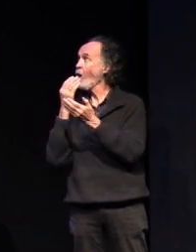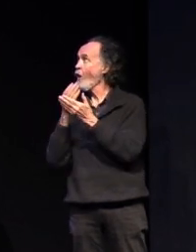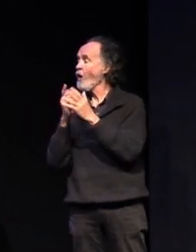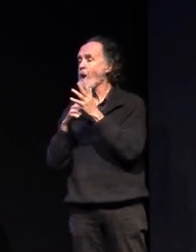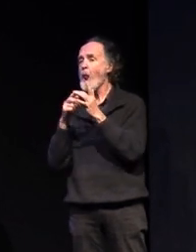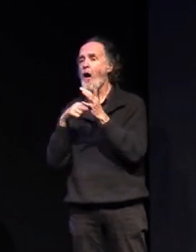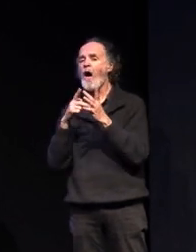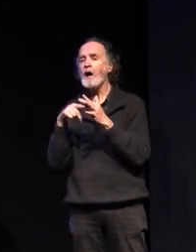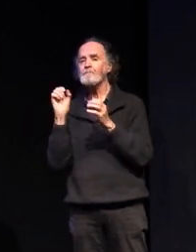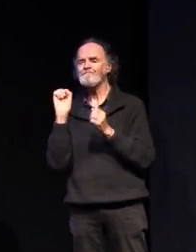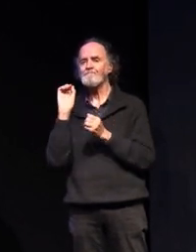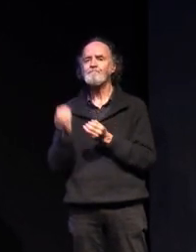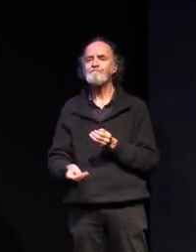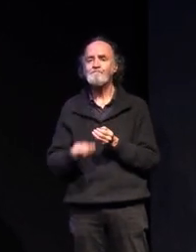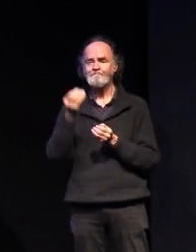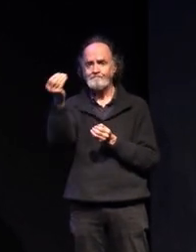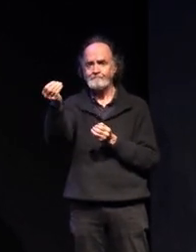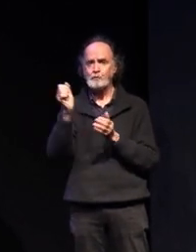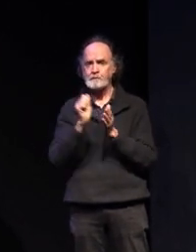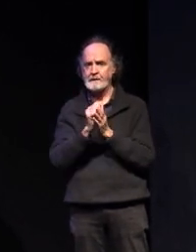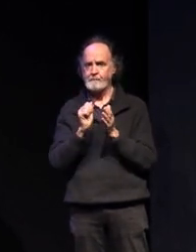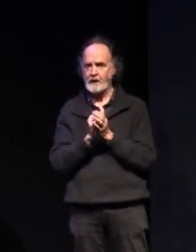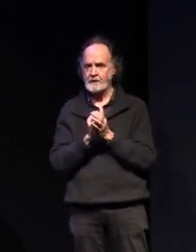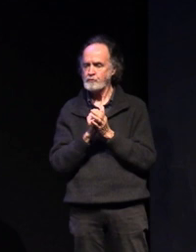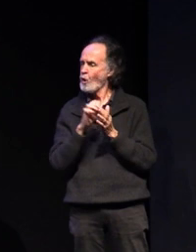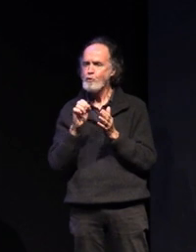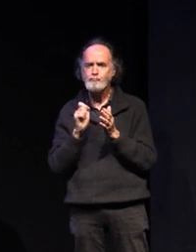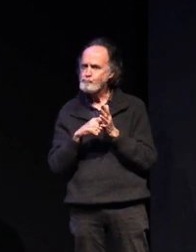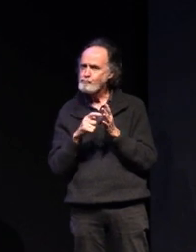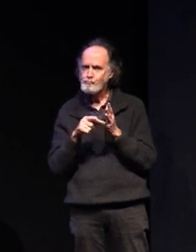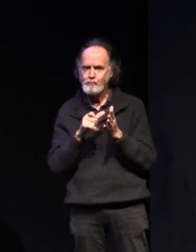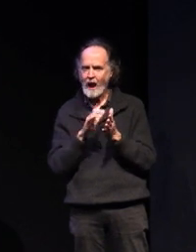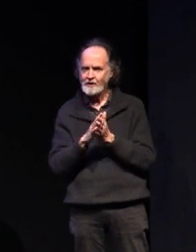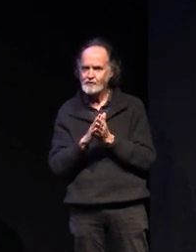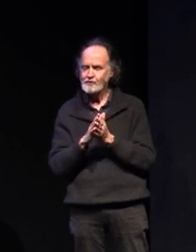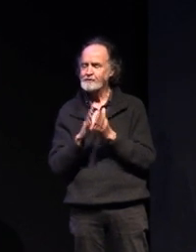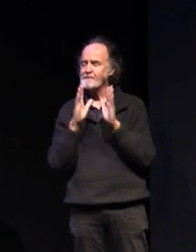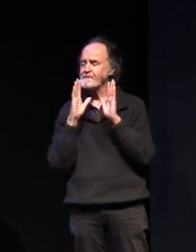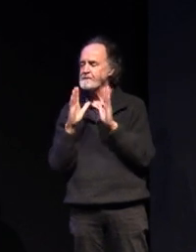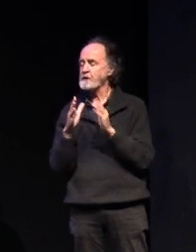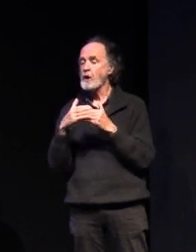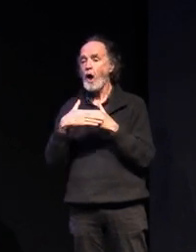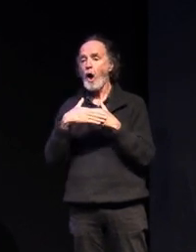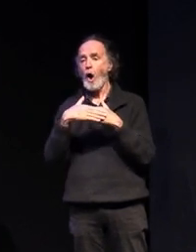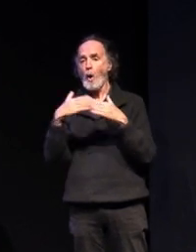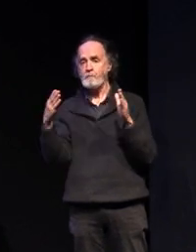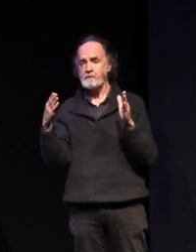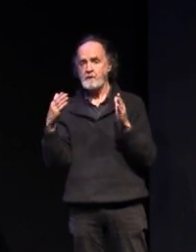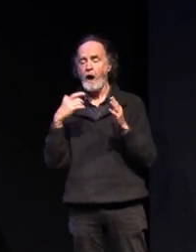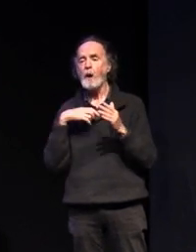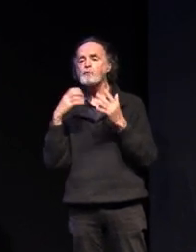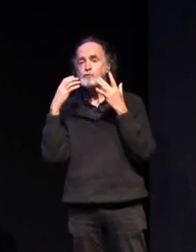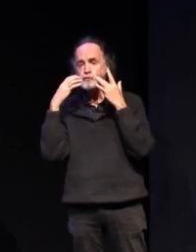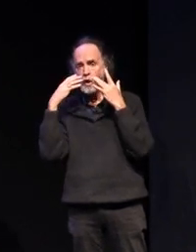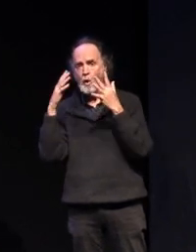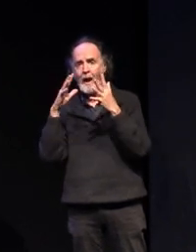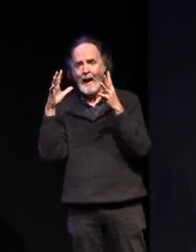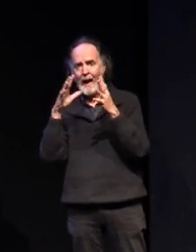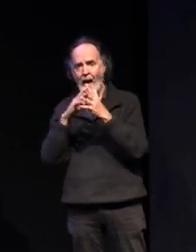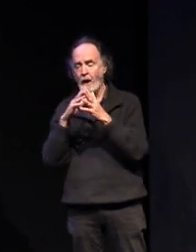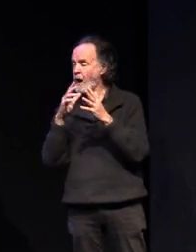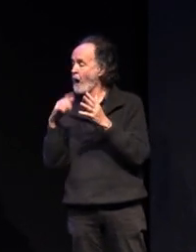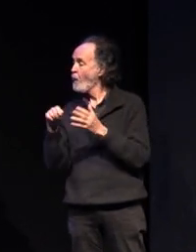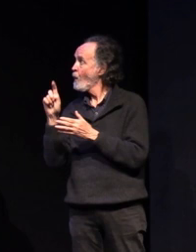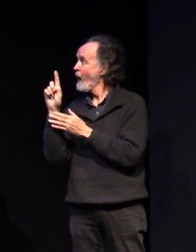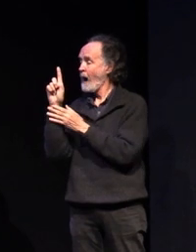that as soon as it opens on monday so it's open for selections for me tonight to demonstrate this once i click